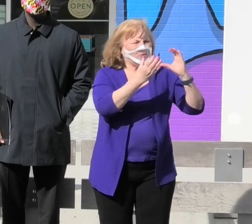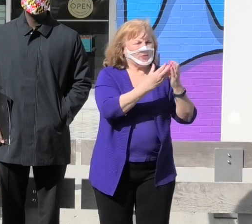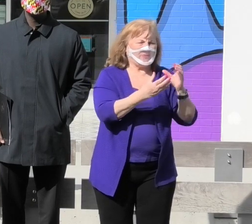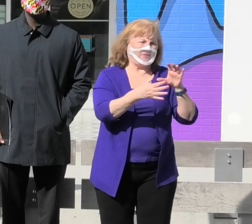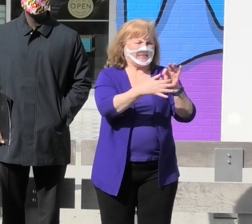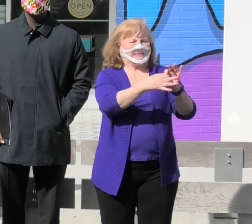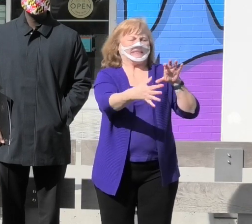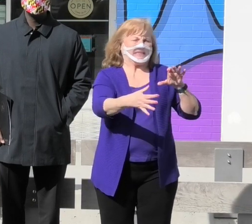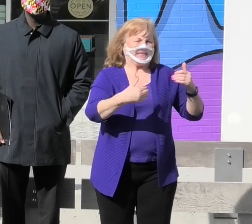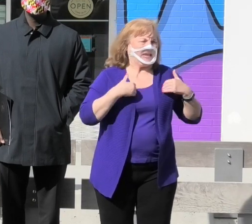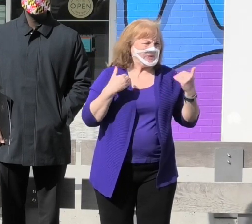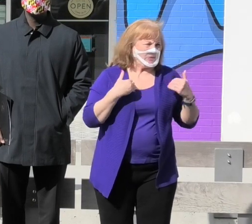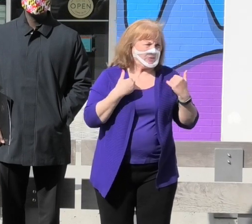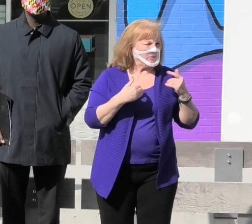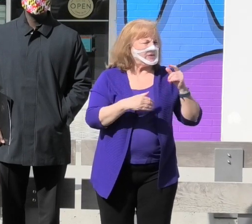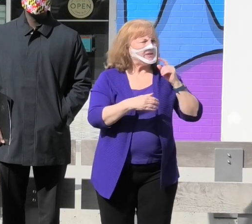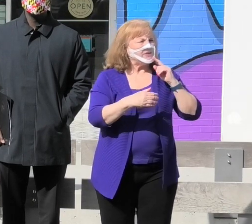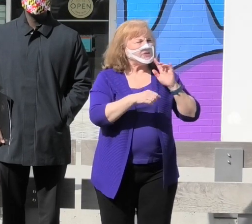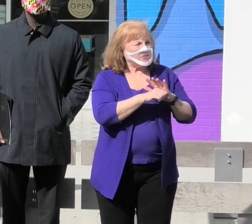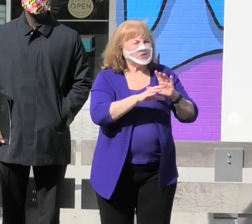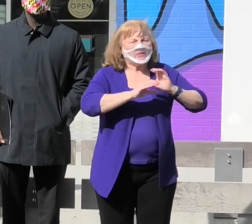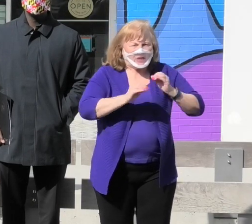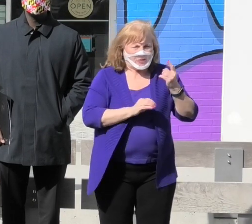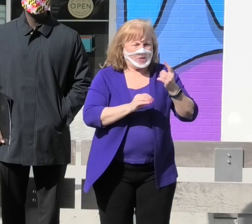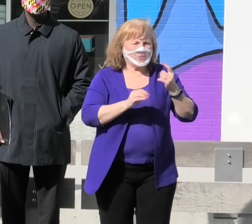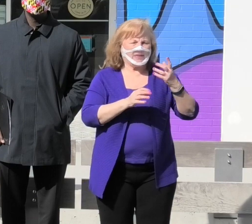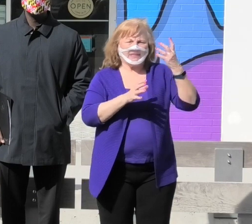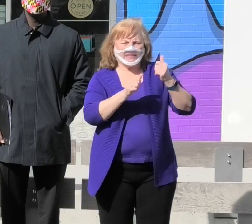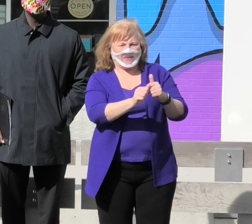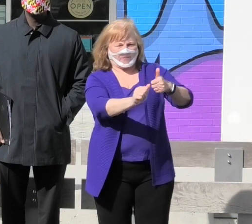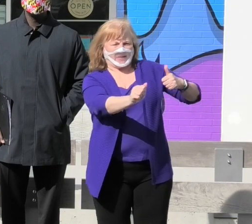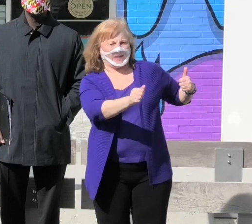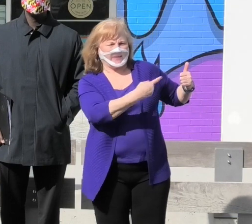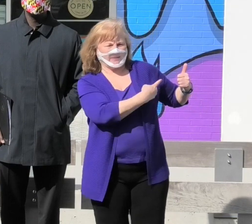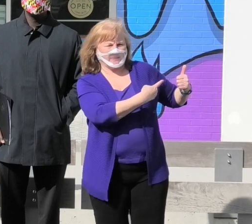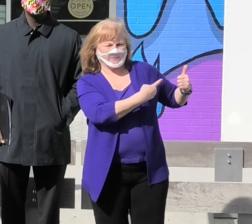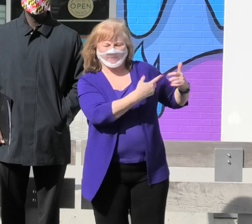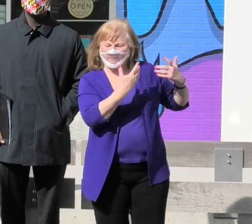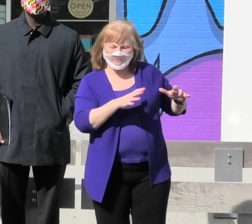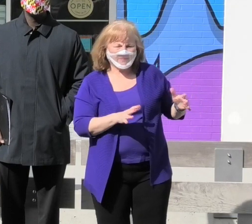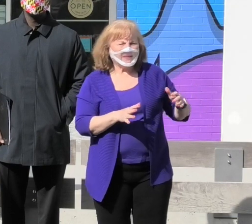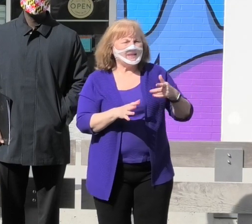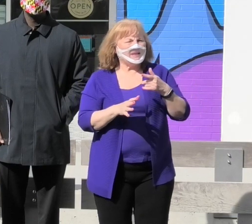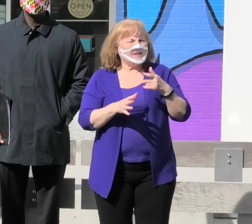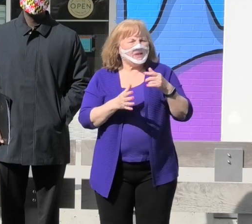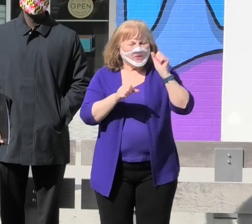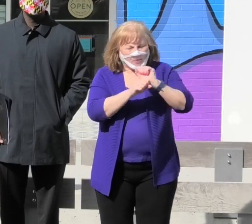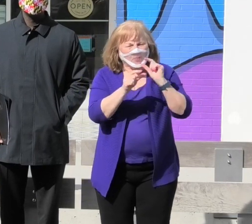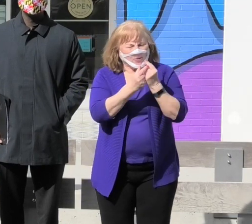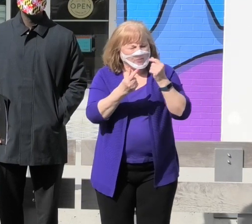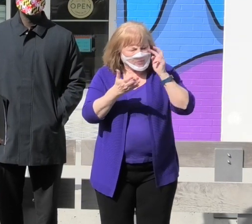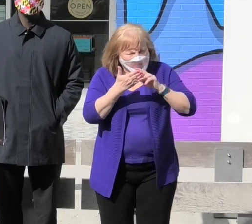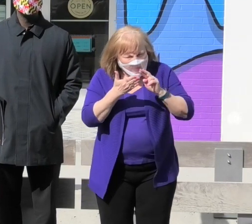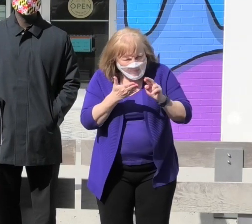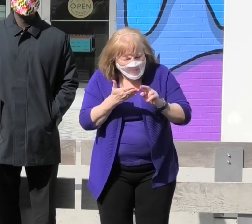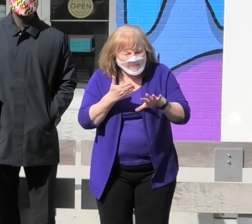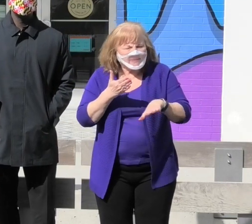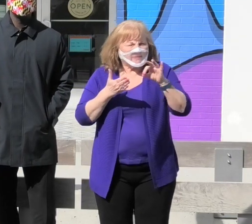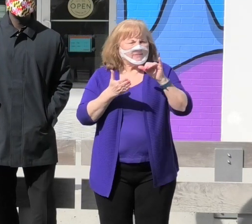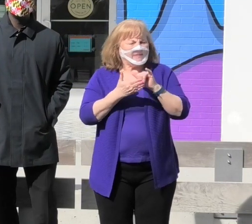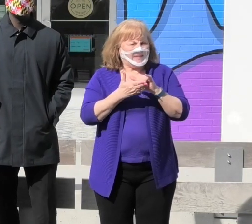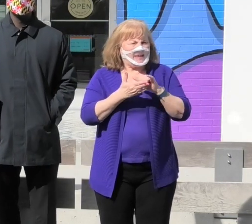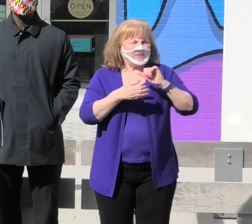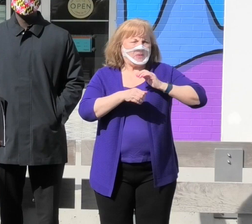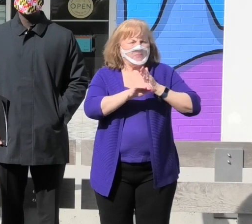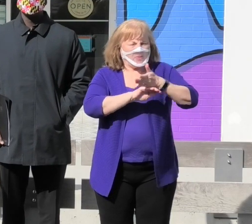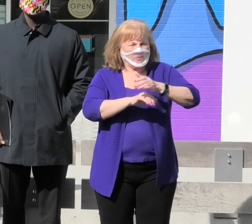disconnected youth to ensure that no one gets left behind. The work group through research determined that the post